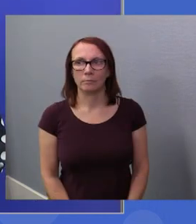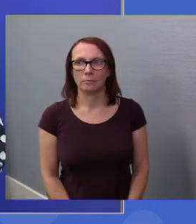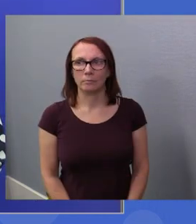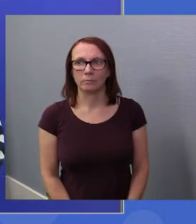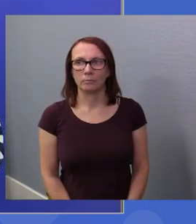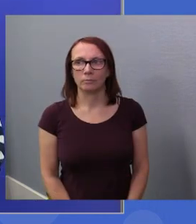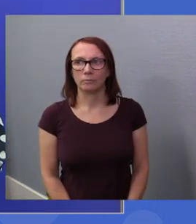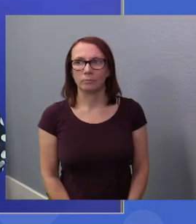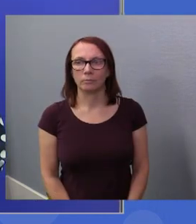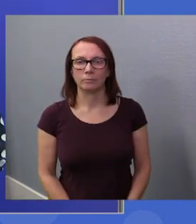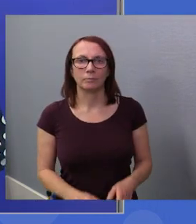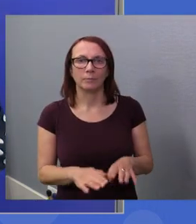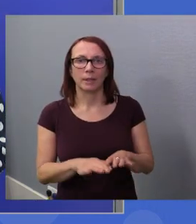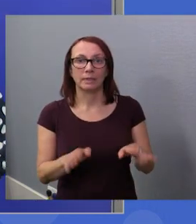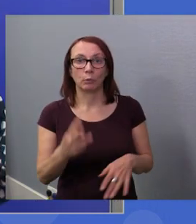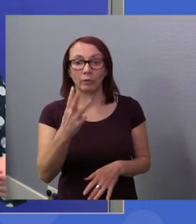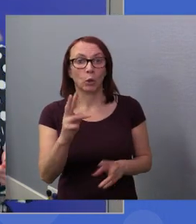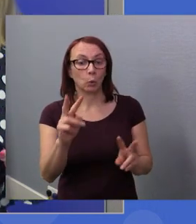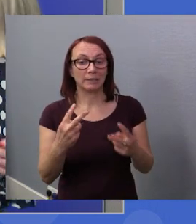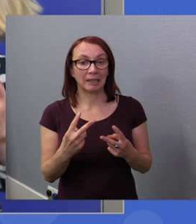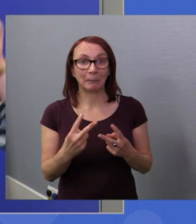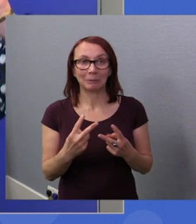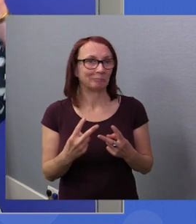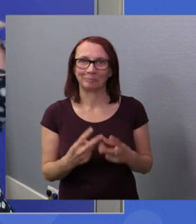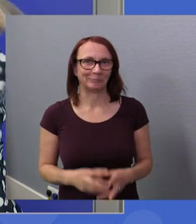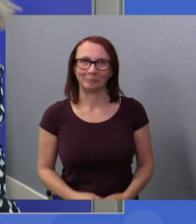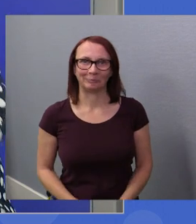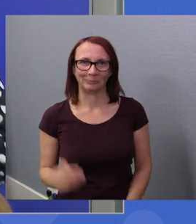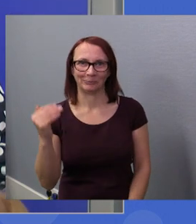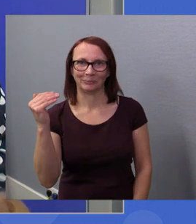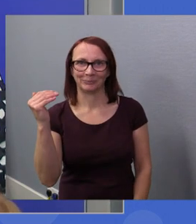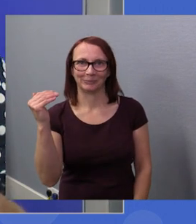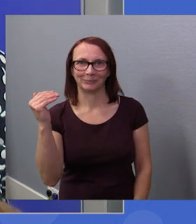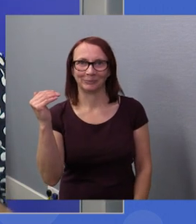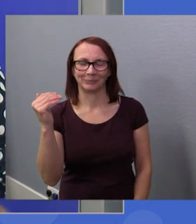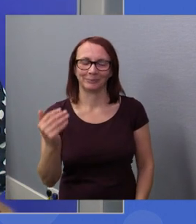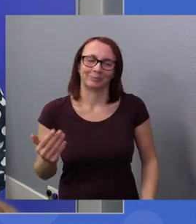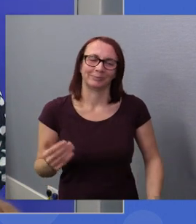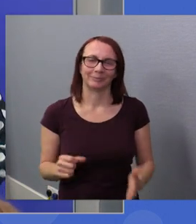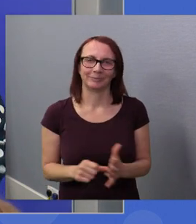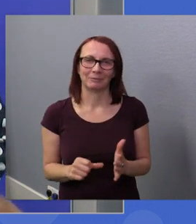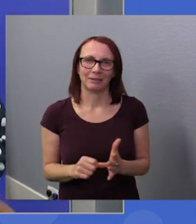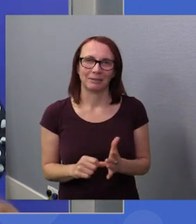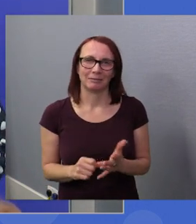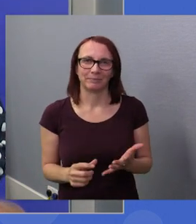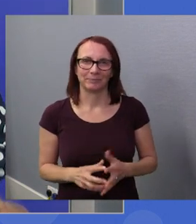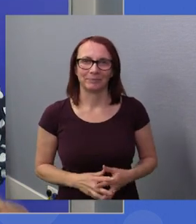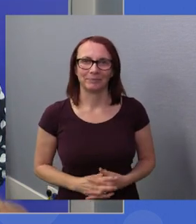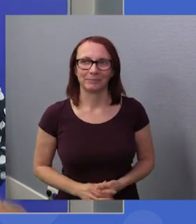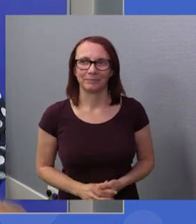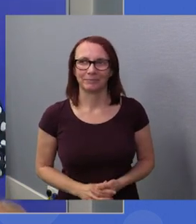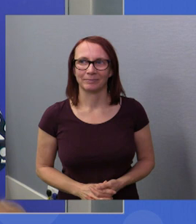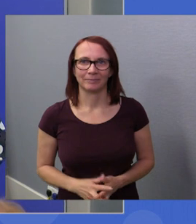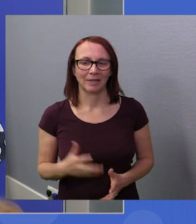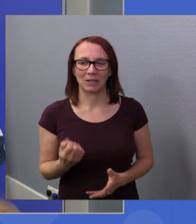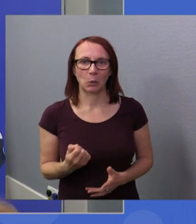Table 3, can everyone see me? No? I knew that would be difficult however, I don't have